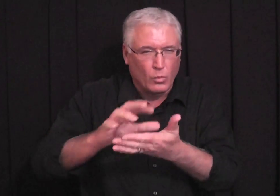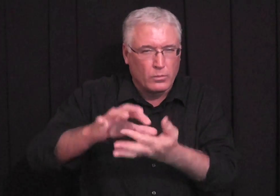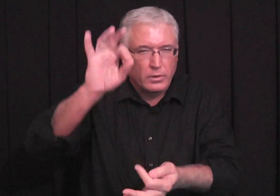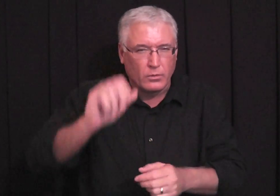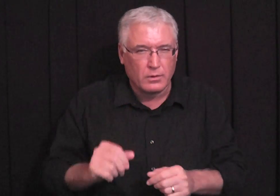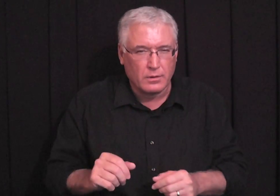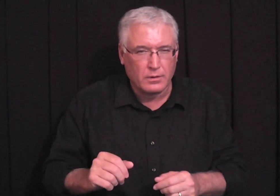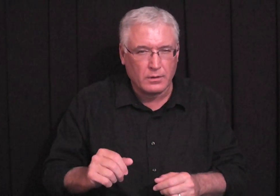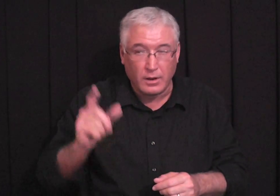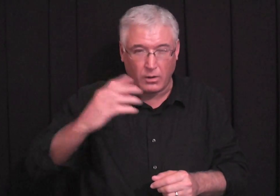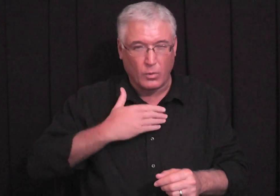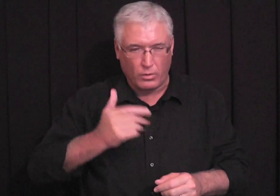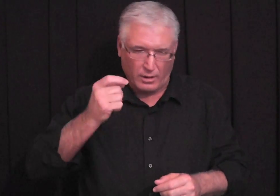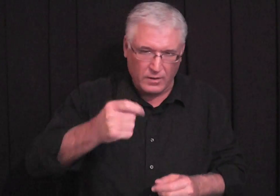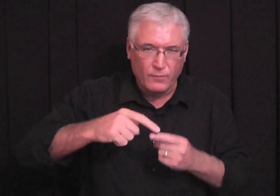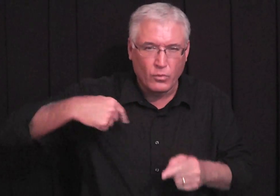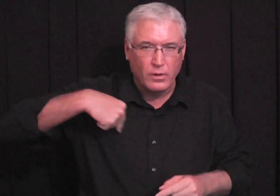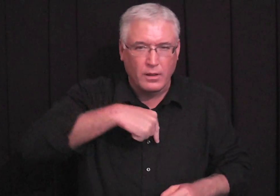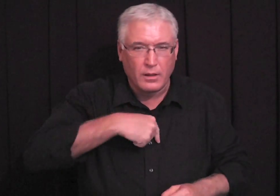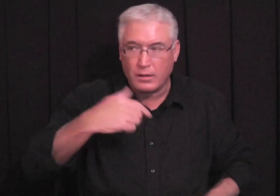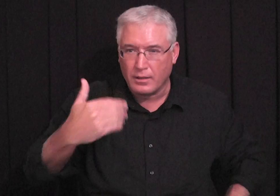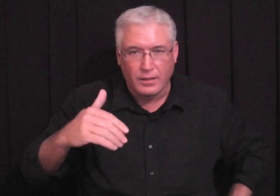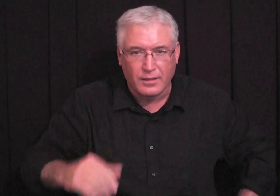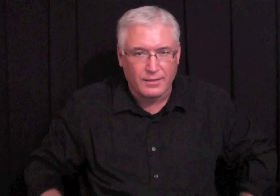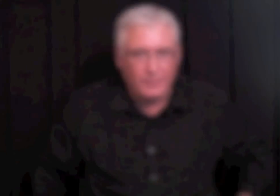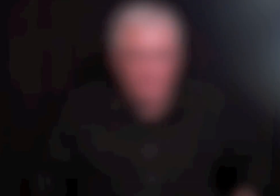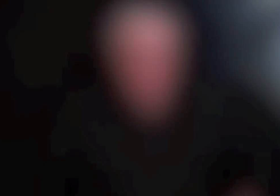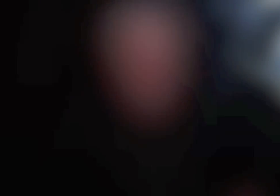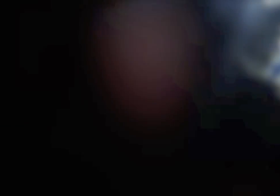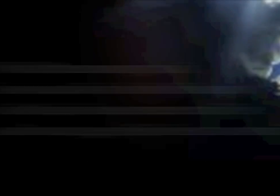You know, he gave us the number one gift, the Holy Spirit to us.